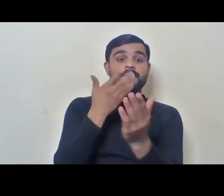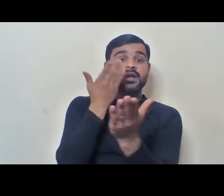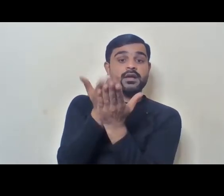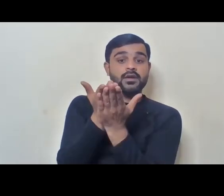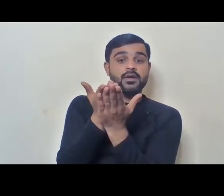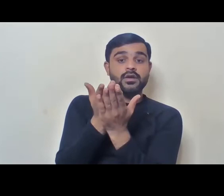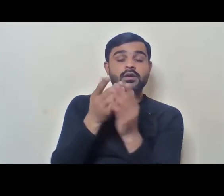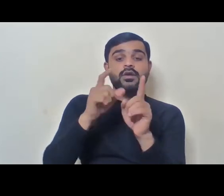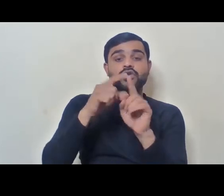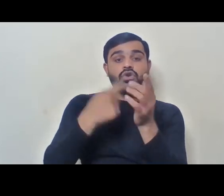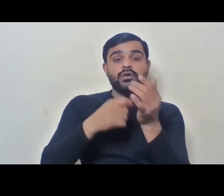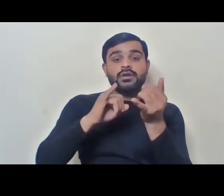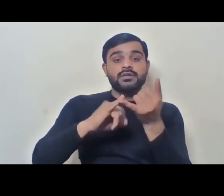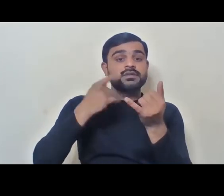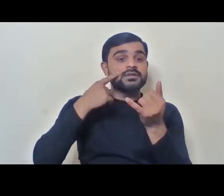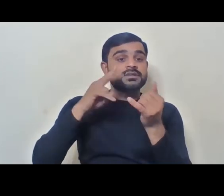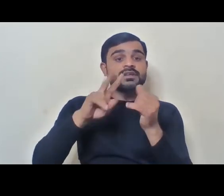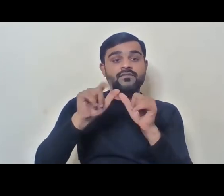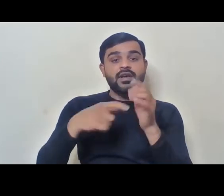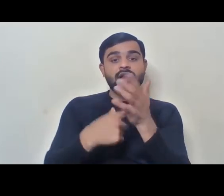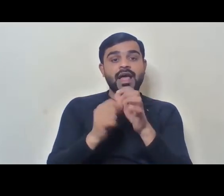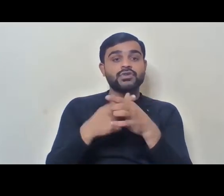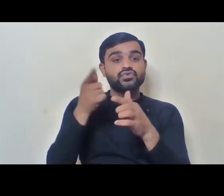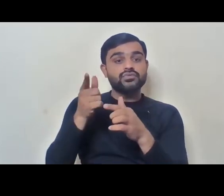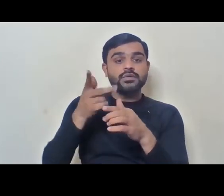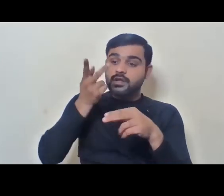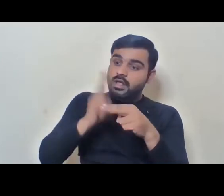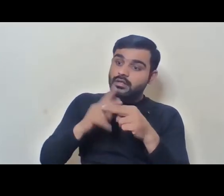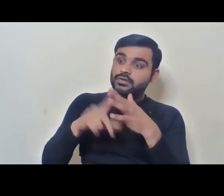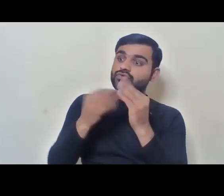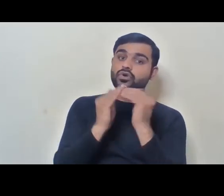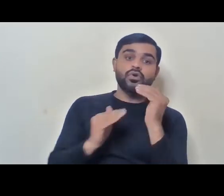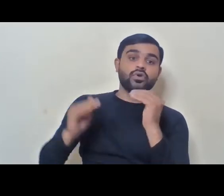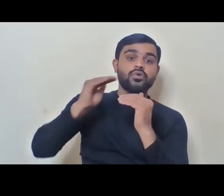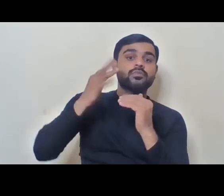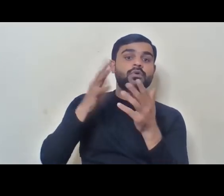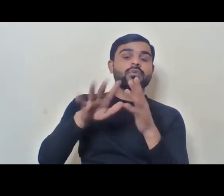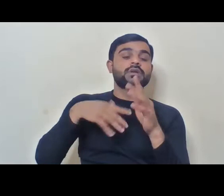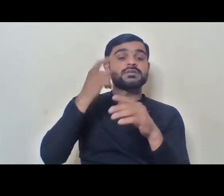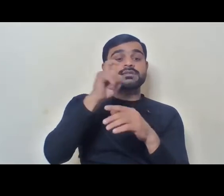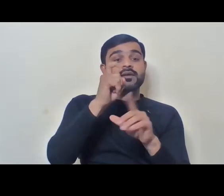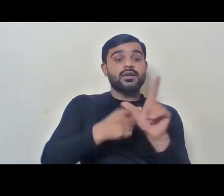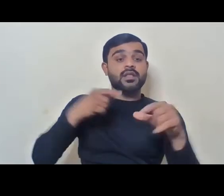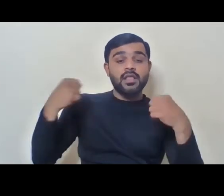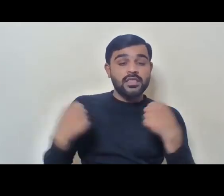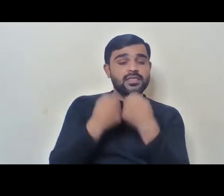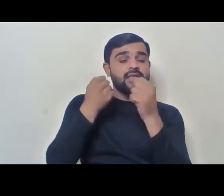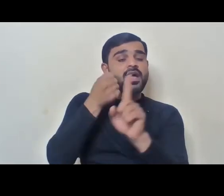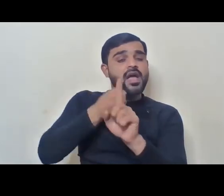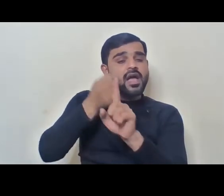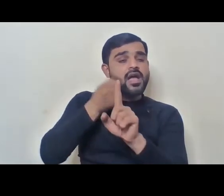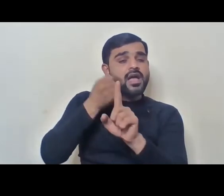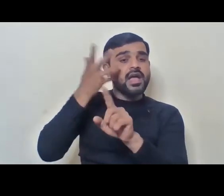it, Dr. Siddharaju, he has still not been given his promotion. So, from seven years, we are fighting it and though we have got a very good judgment,